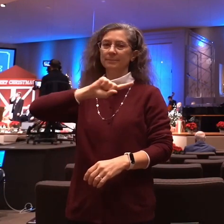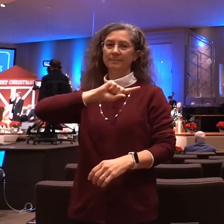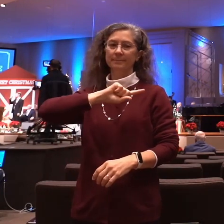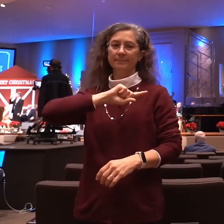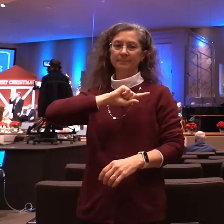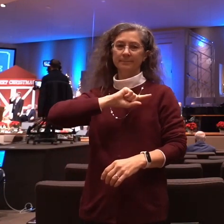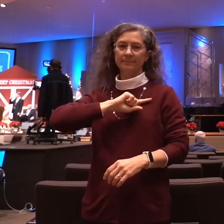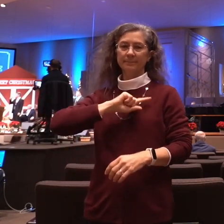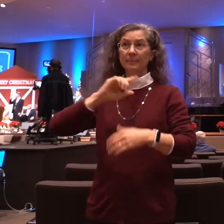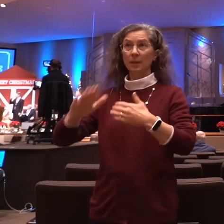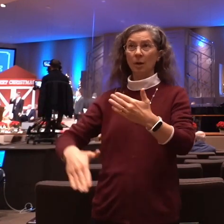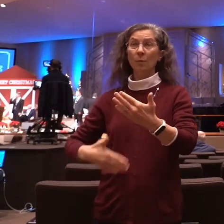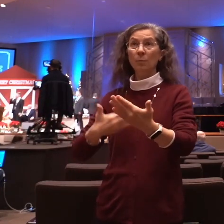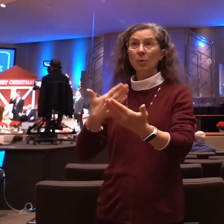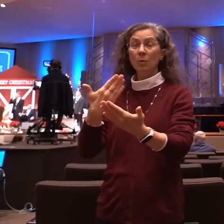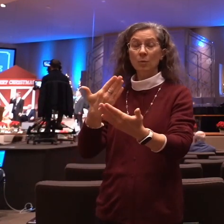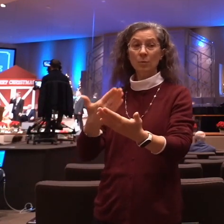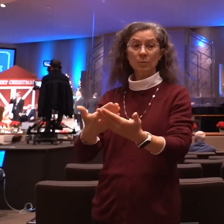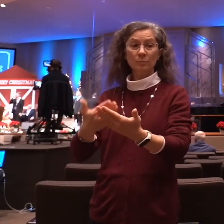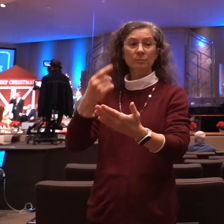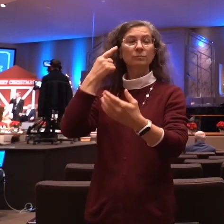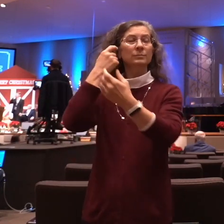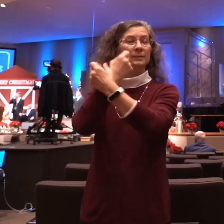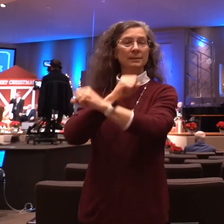Come to set the captives free